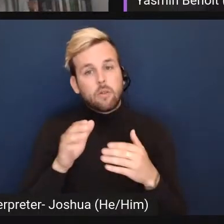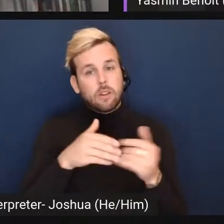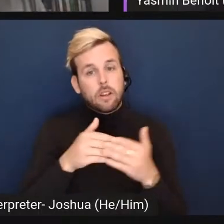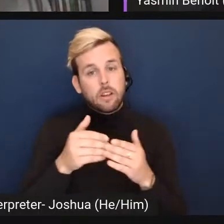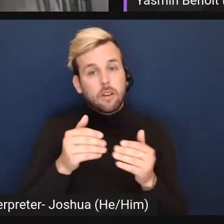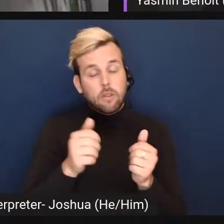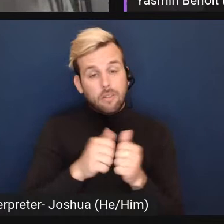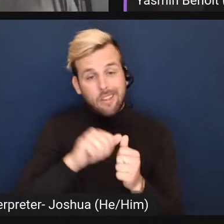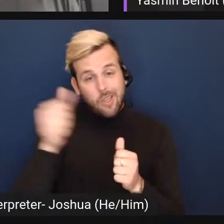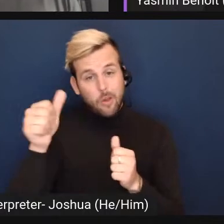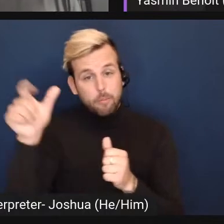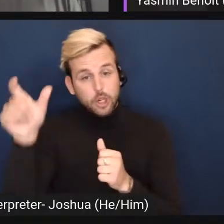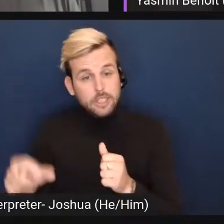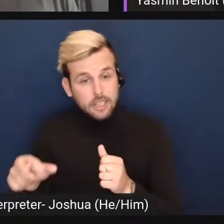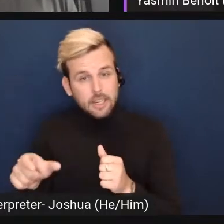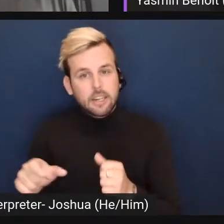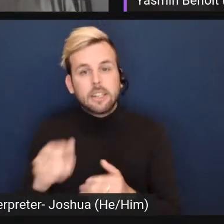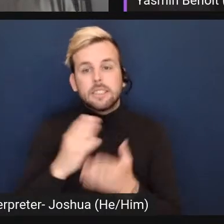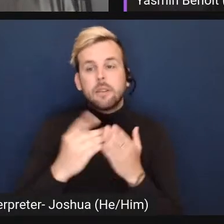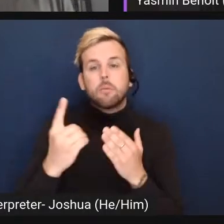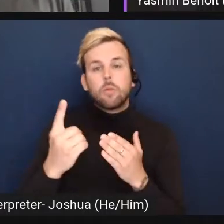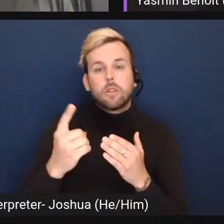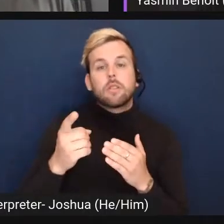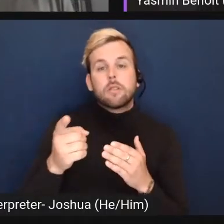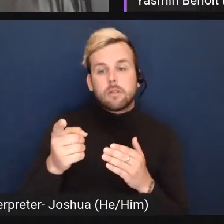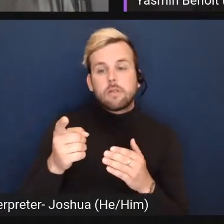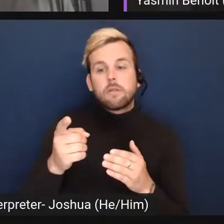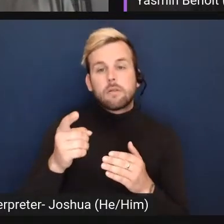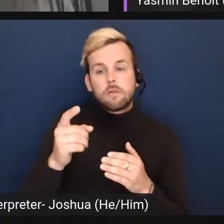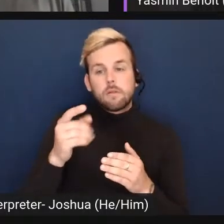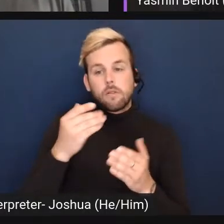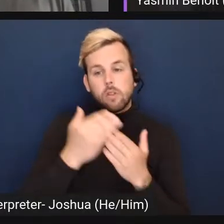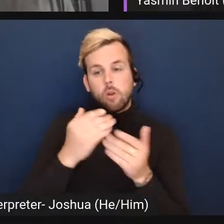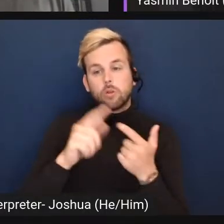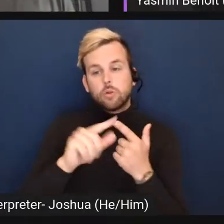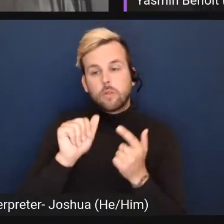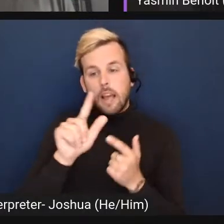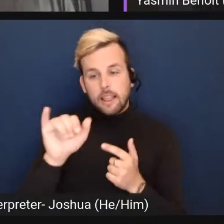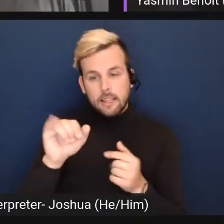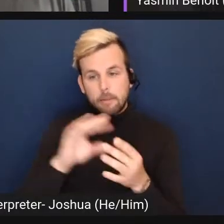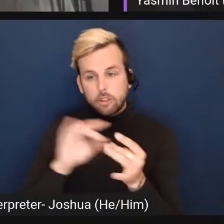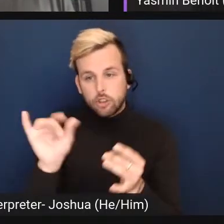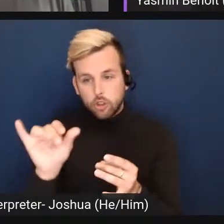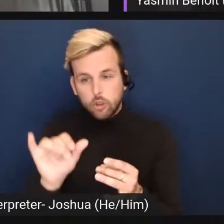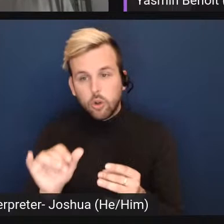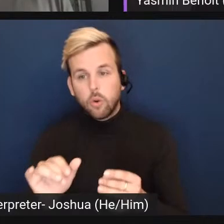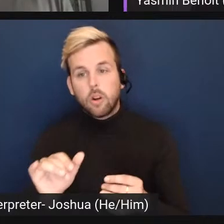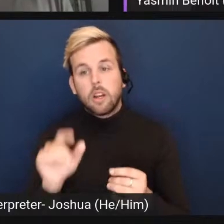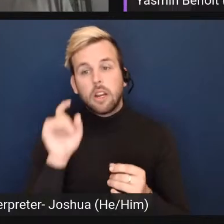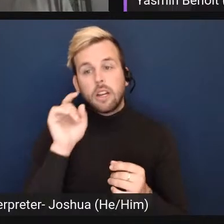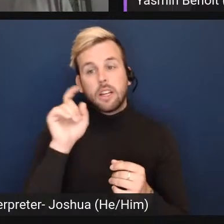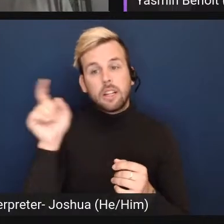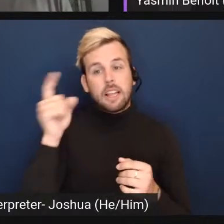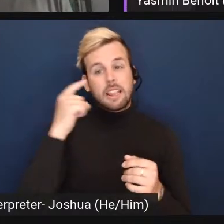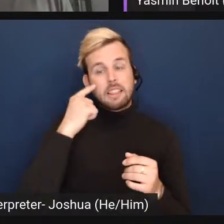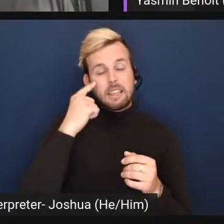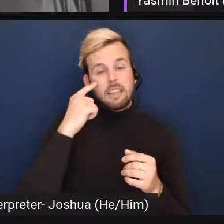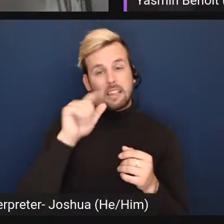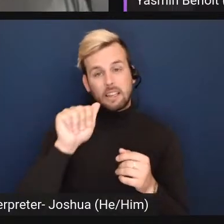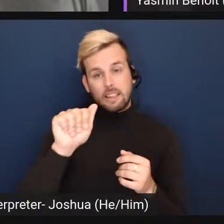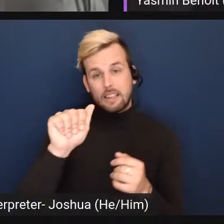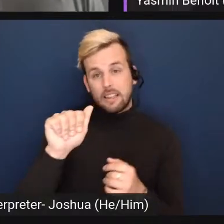person um there's a comment from someone called sally which echoes a lot of points that people had which is that it should that they think that